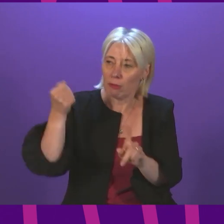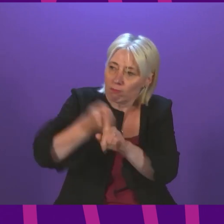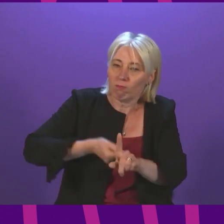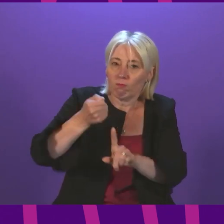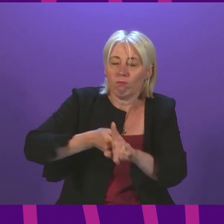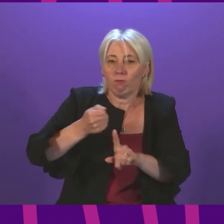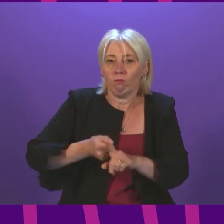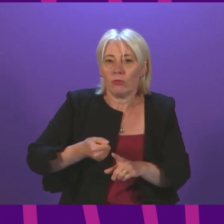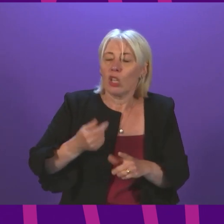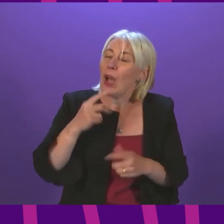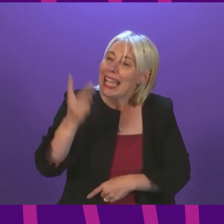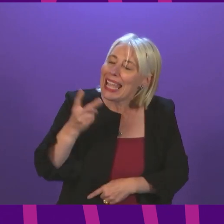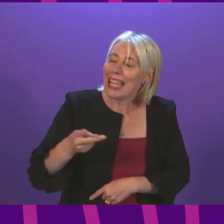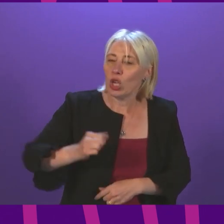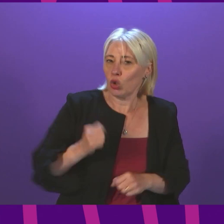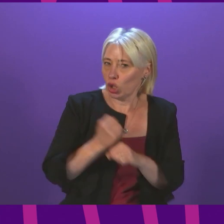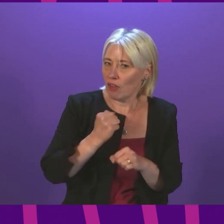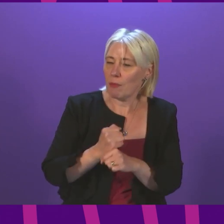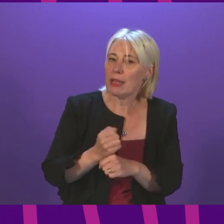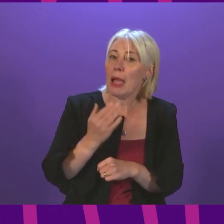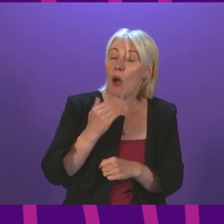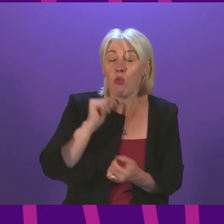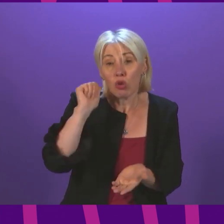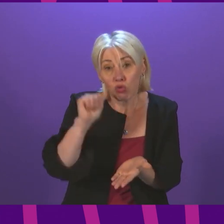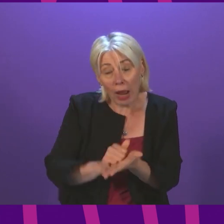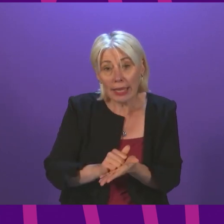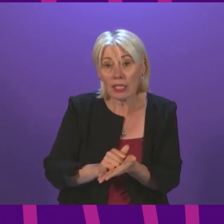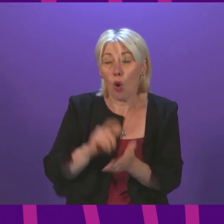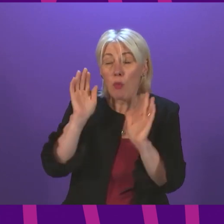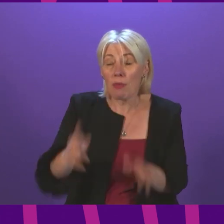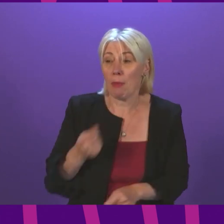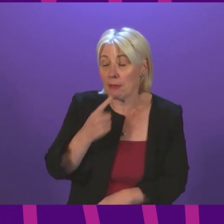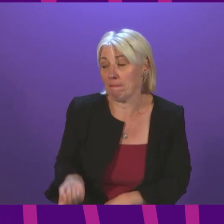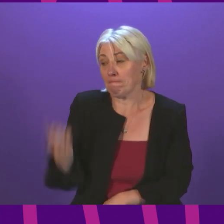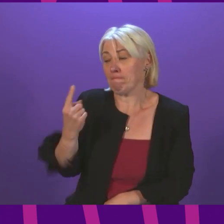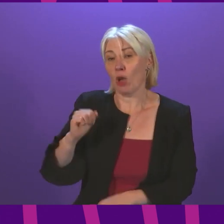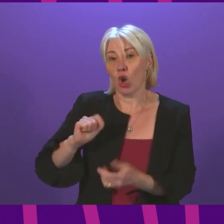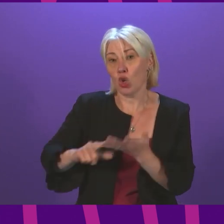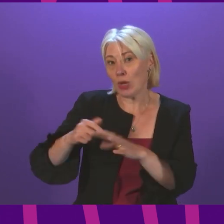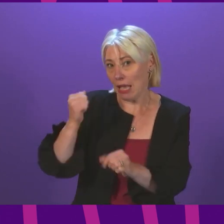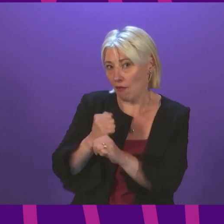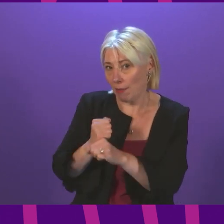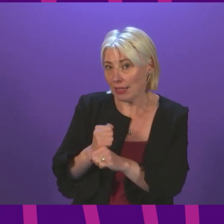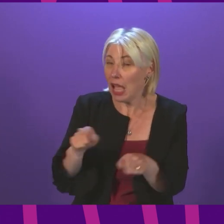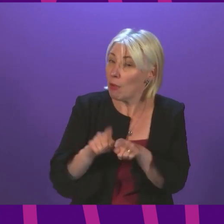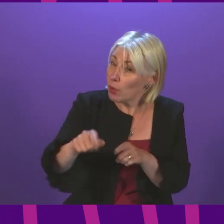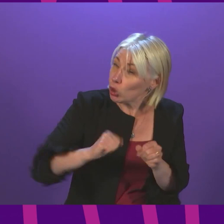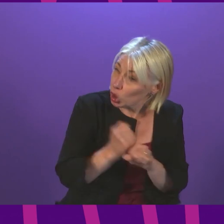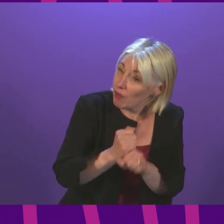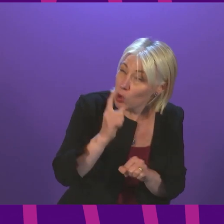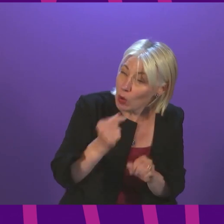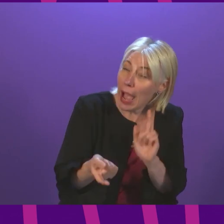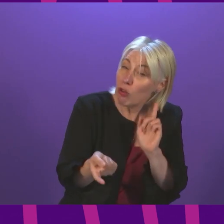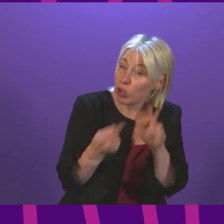say to the Scottish Government today, while it is absolutely right and we must call out the UK Government actions. Please also recognise you too can act.